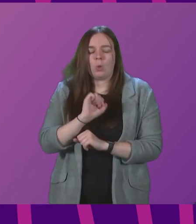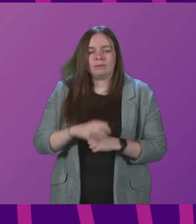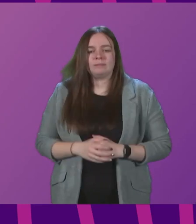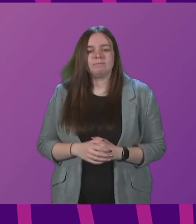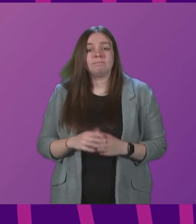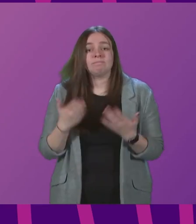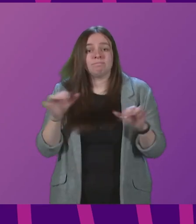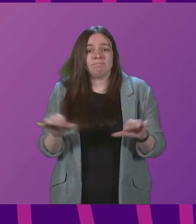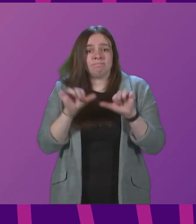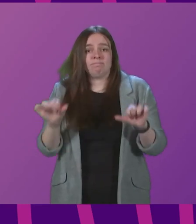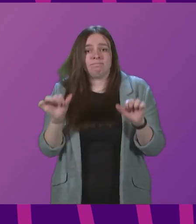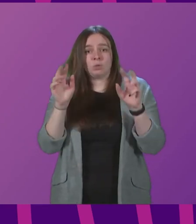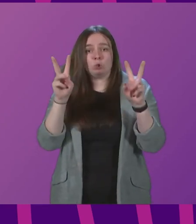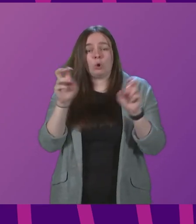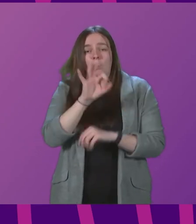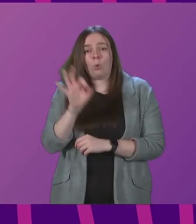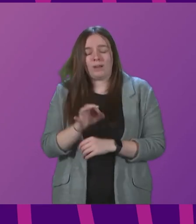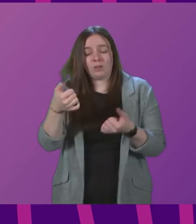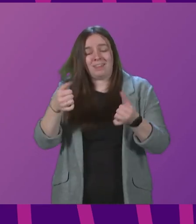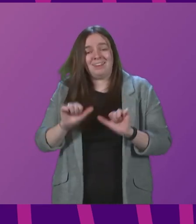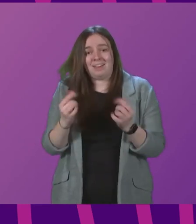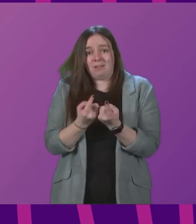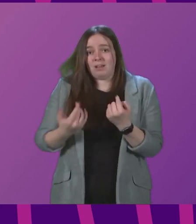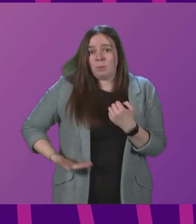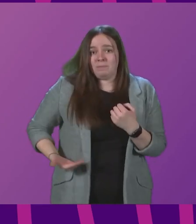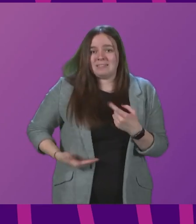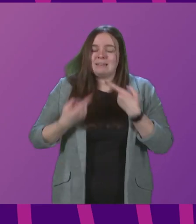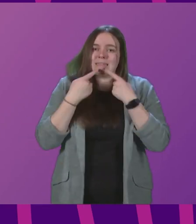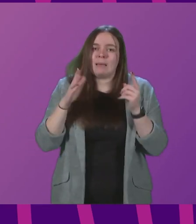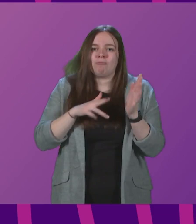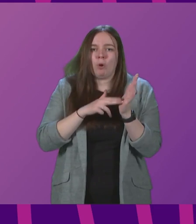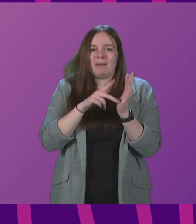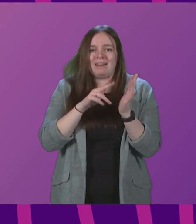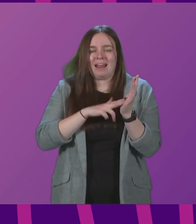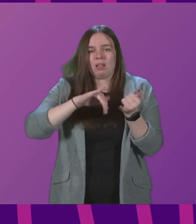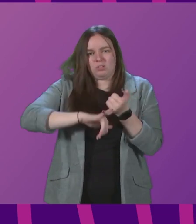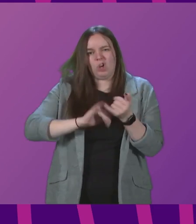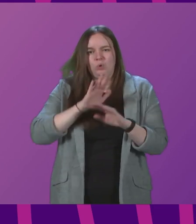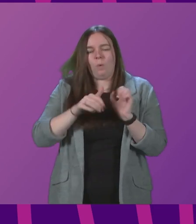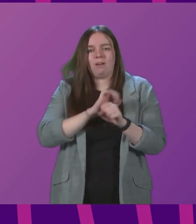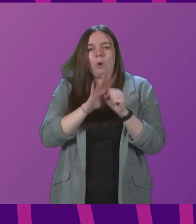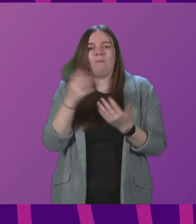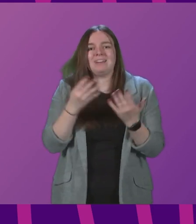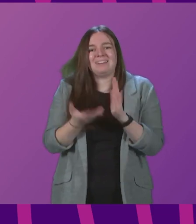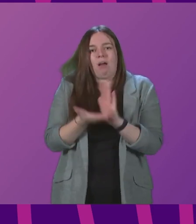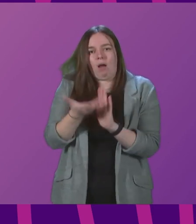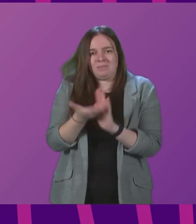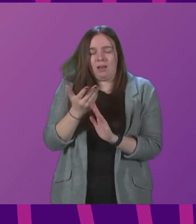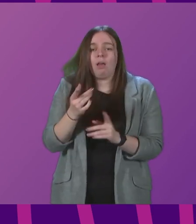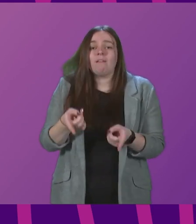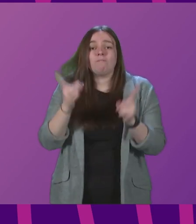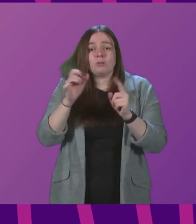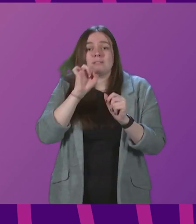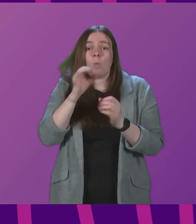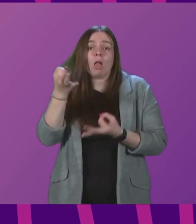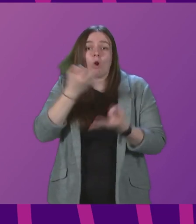That concludes topical questions. The next item of business is a statement by Nicola Sturgeon on COVID-19 update. The First Minister